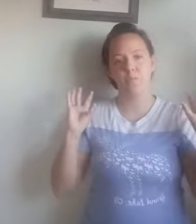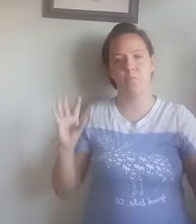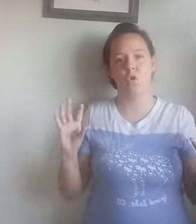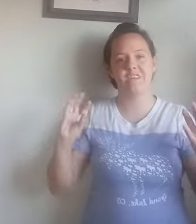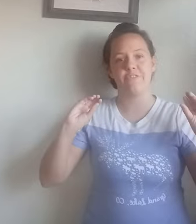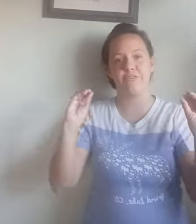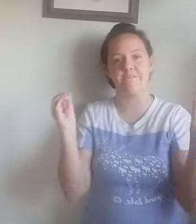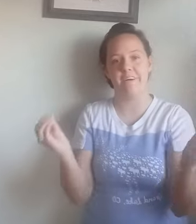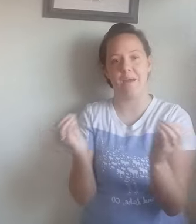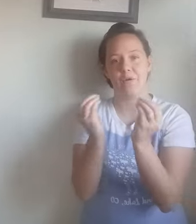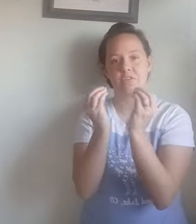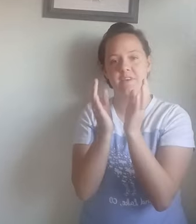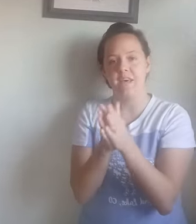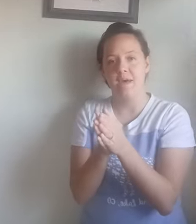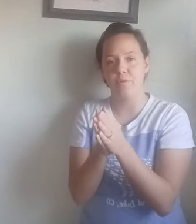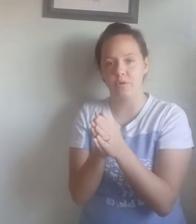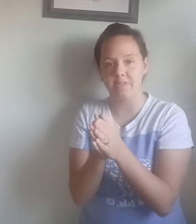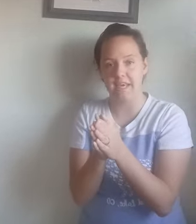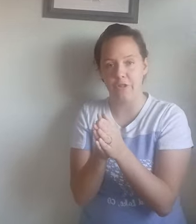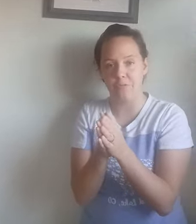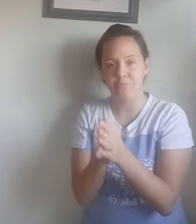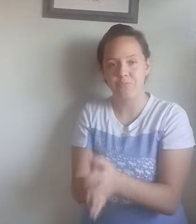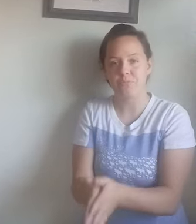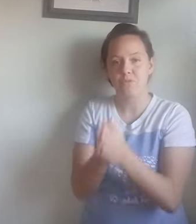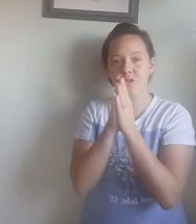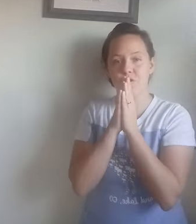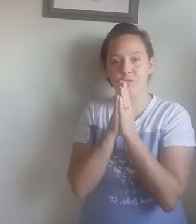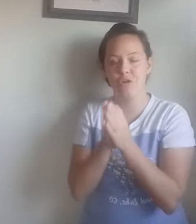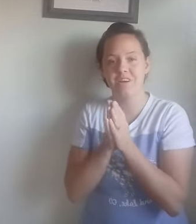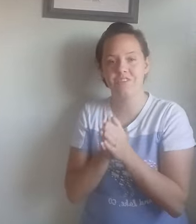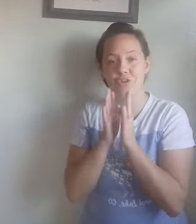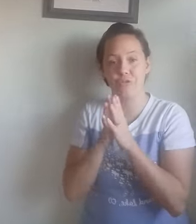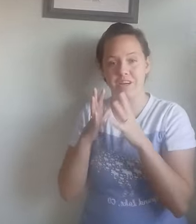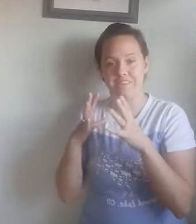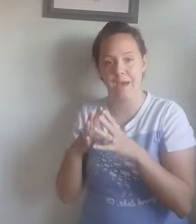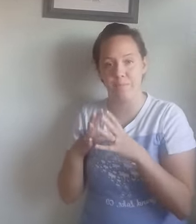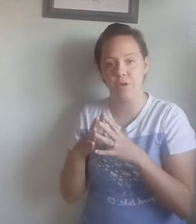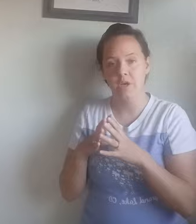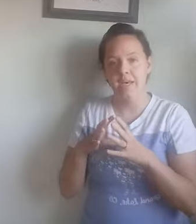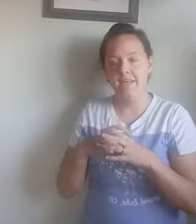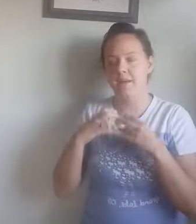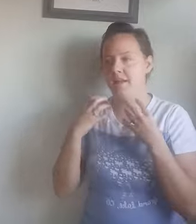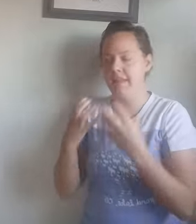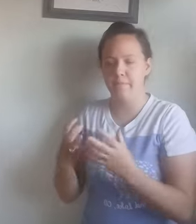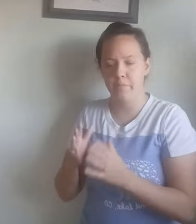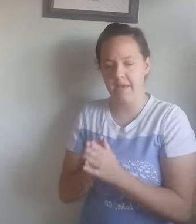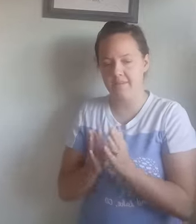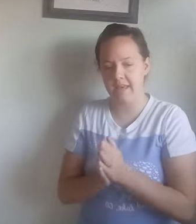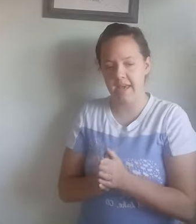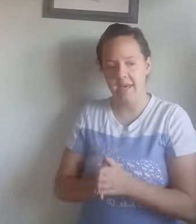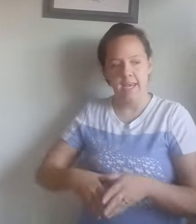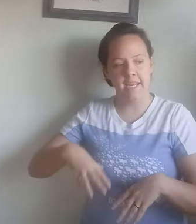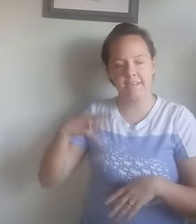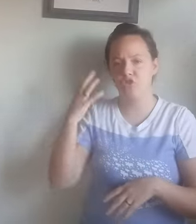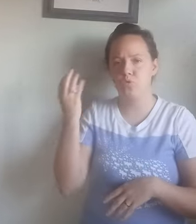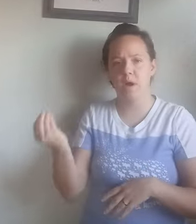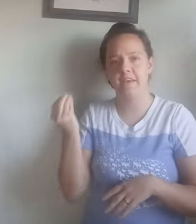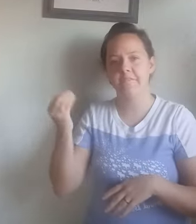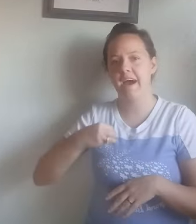more different fibers and put them together. For, so for example, a label may say it is 25